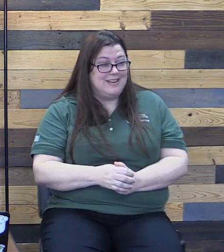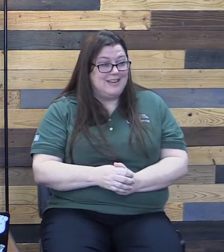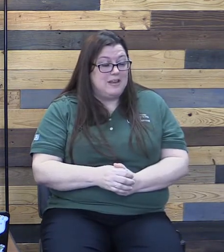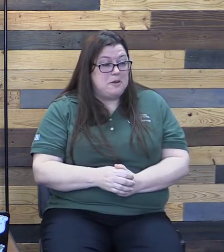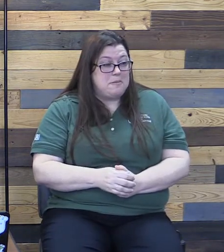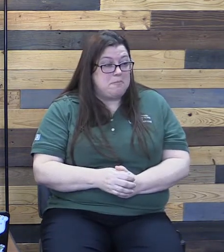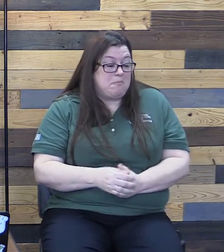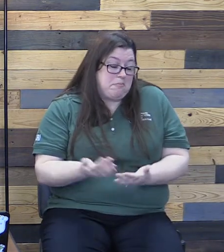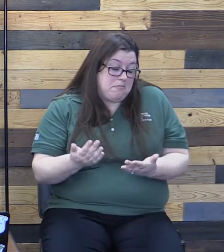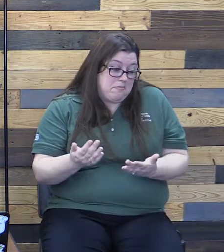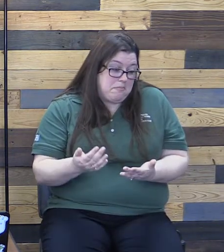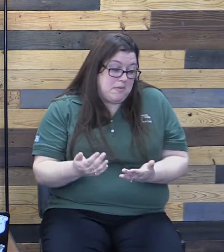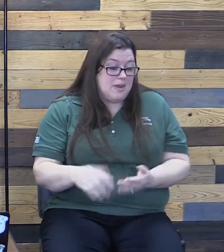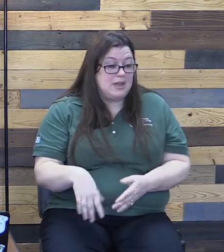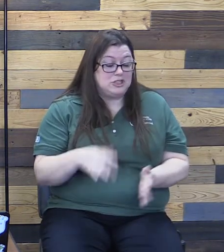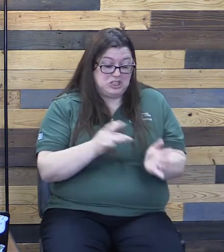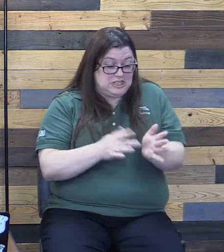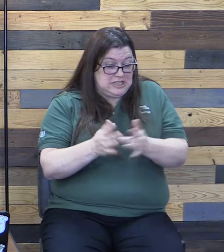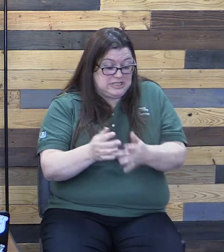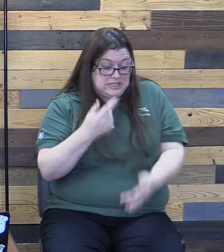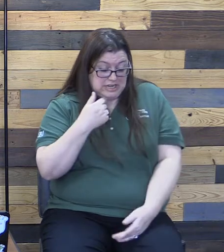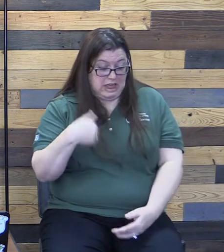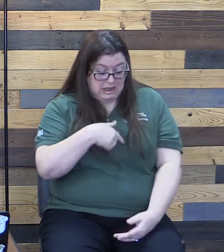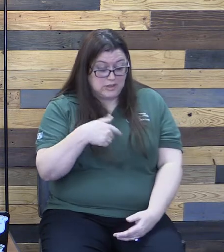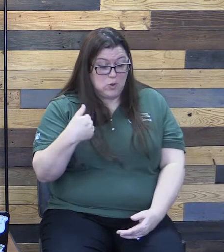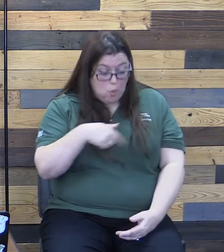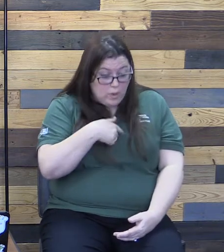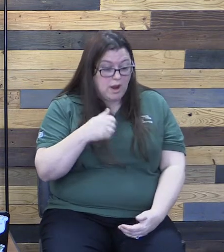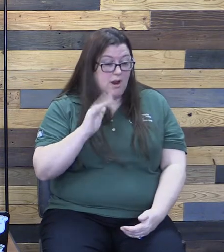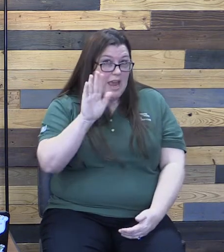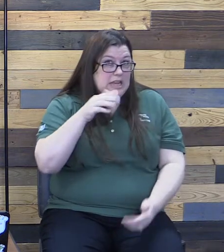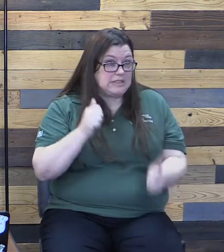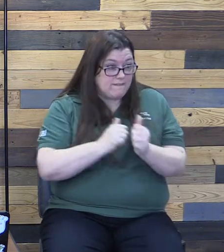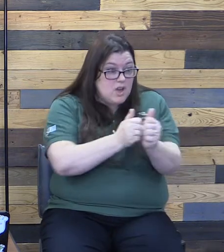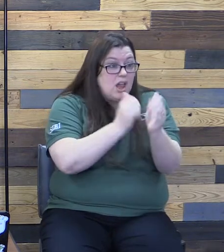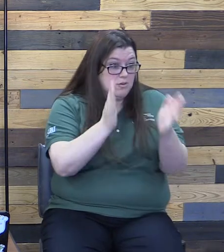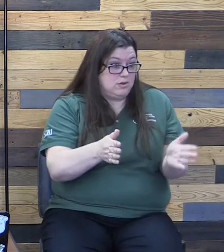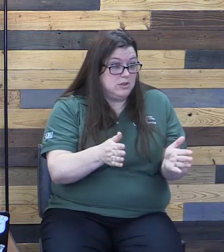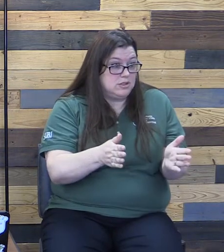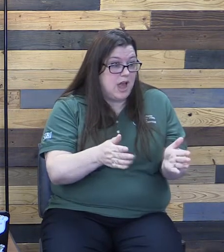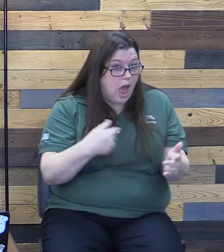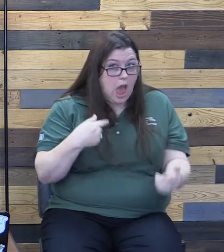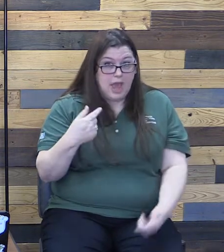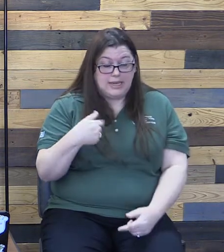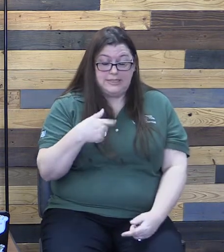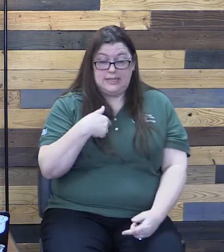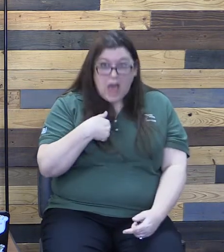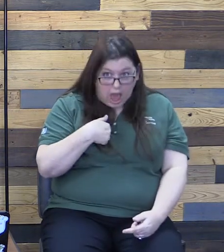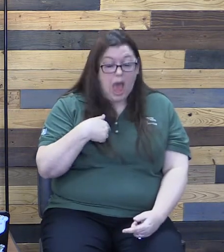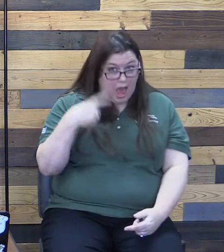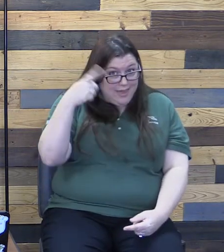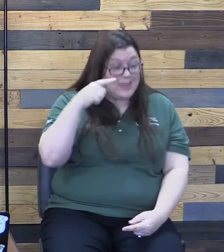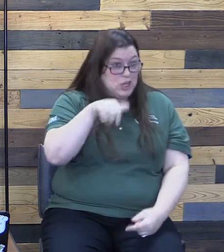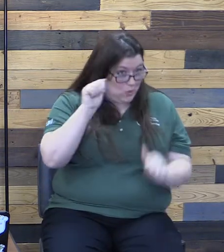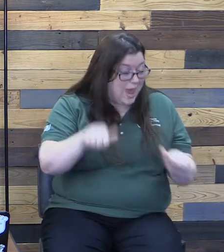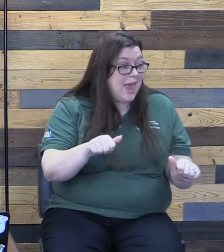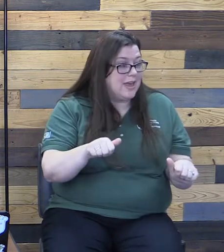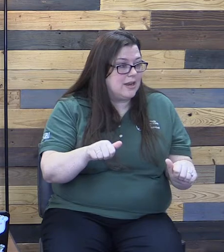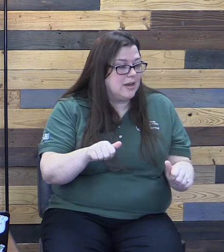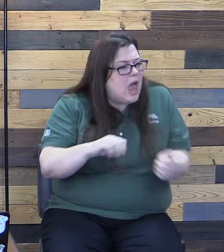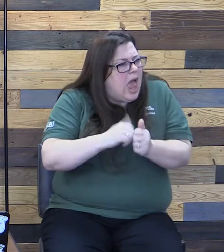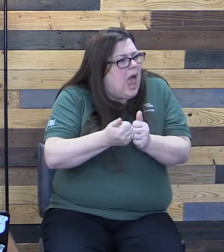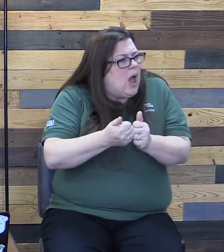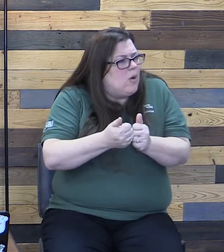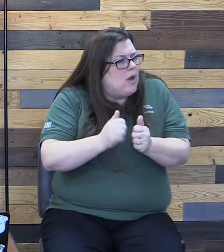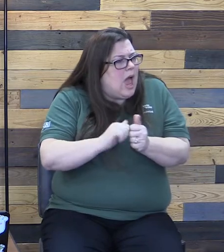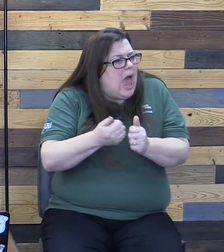Apparently, Jesus is telling us we are his followers, right? He's telling us, I think you can do it. The question is, how do I do that? How do